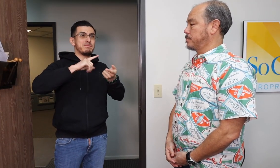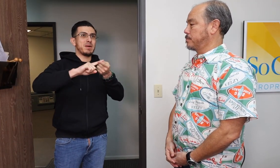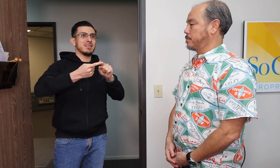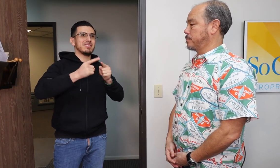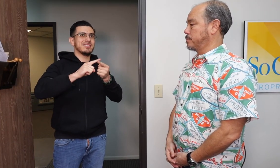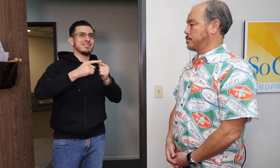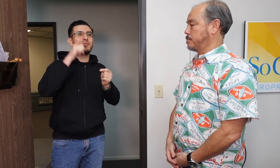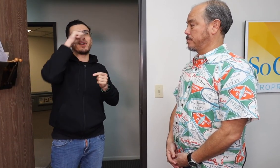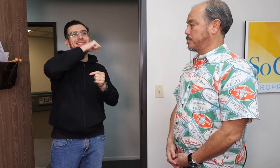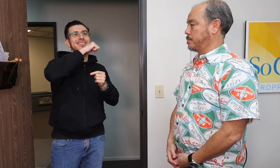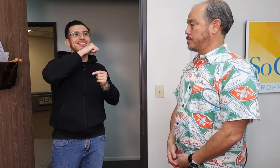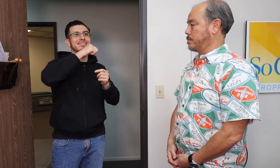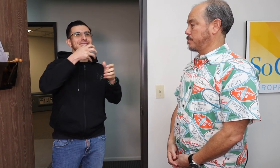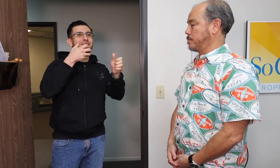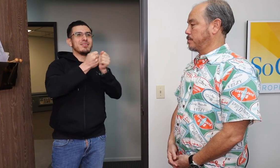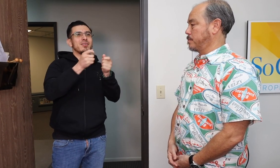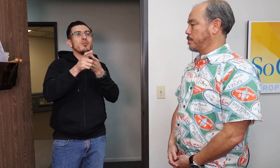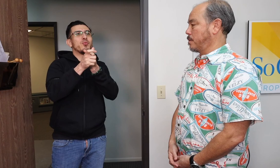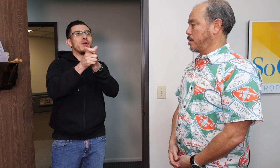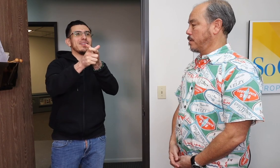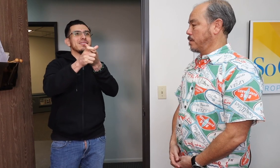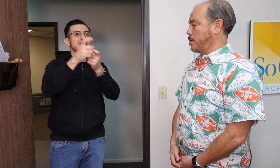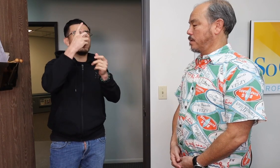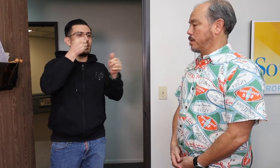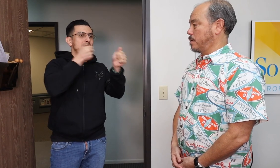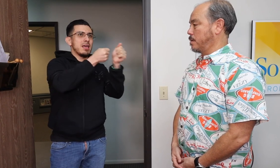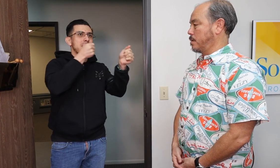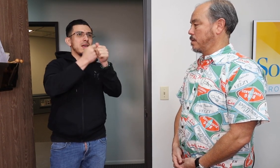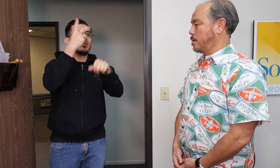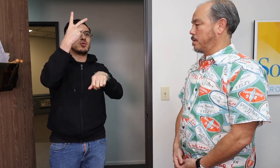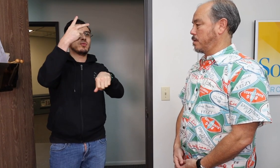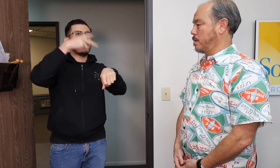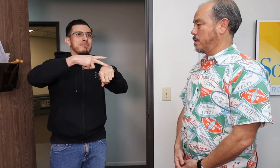Five, five, five, six, five.